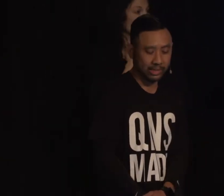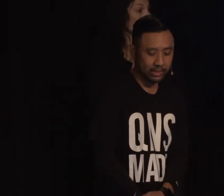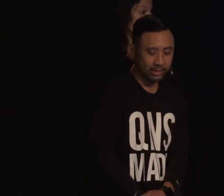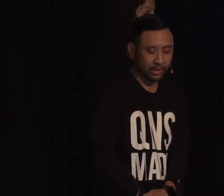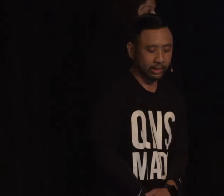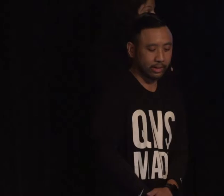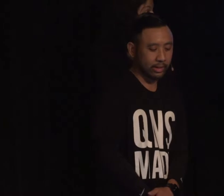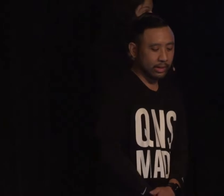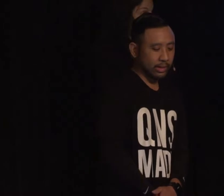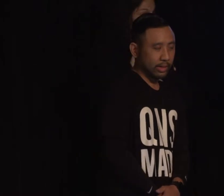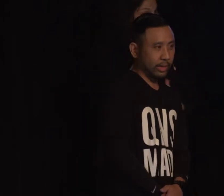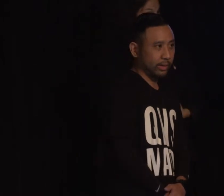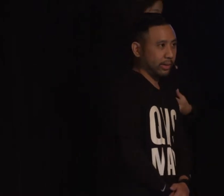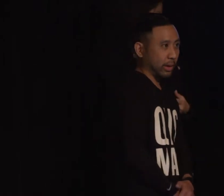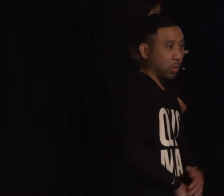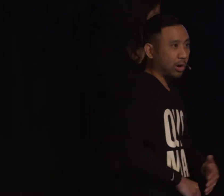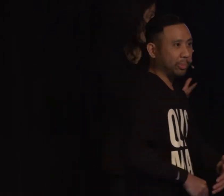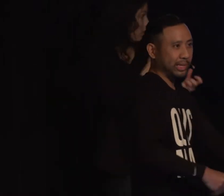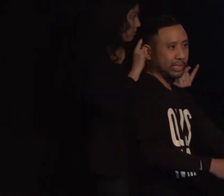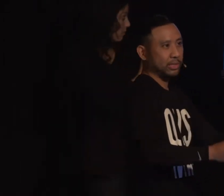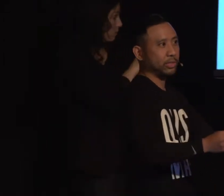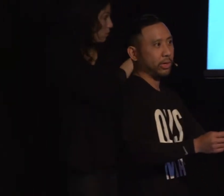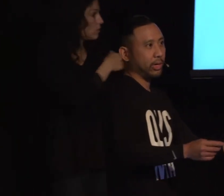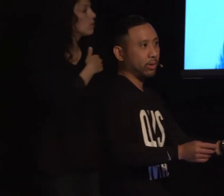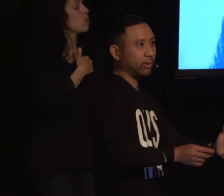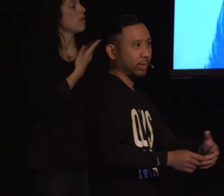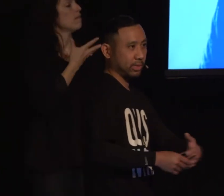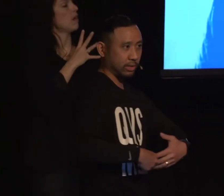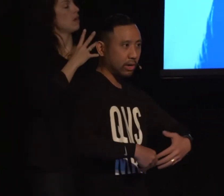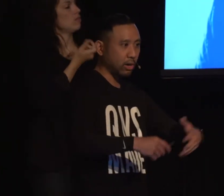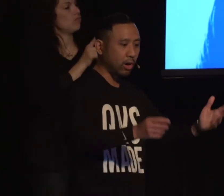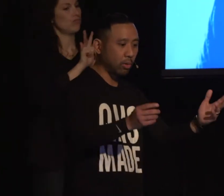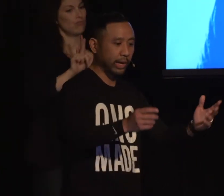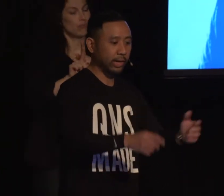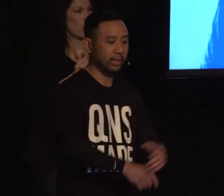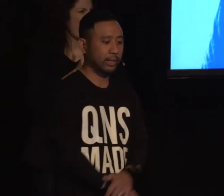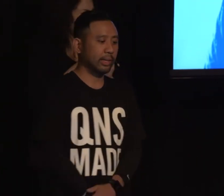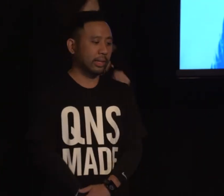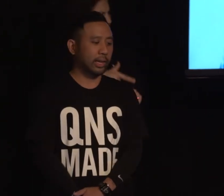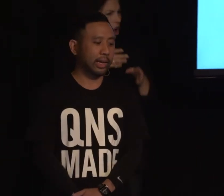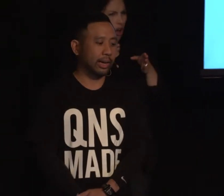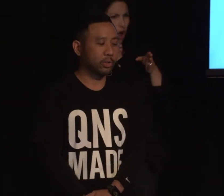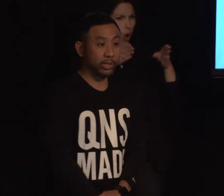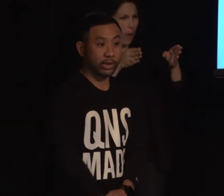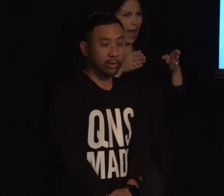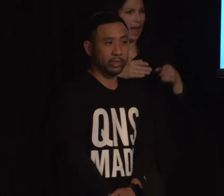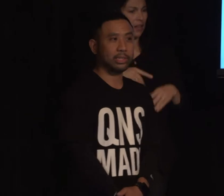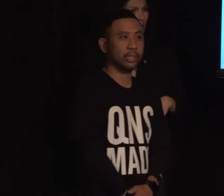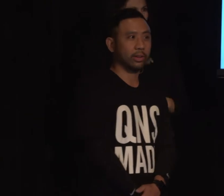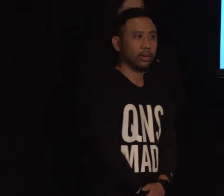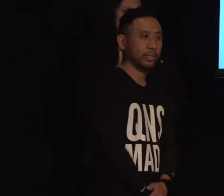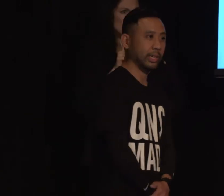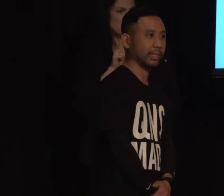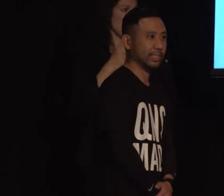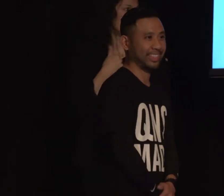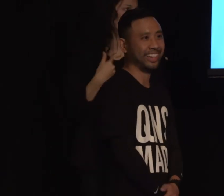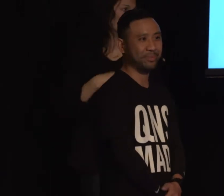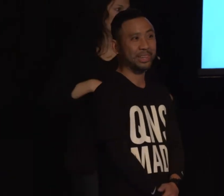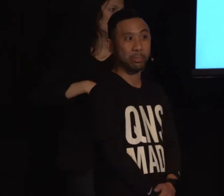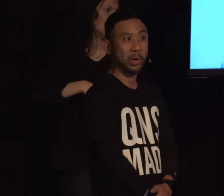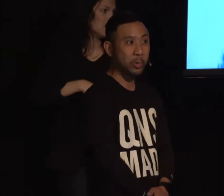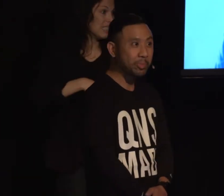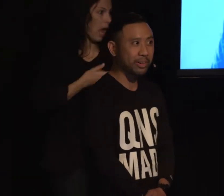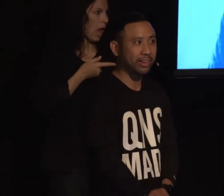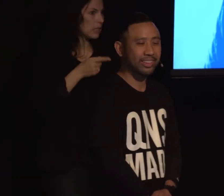wanted to meet. And they walked me into the studio, and it was like a long hallway. And I was really nervous, you know? I was like, this is